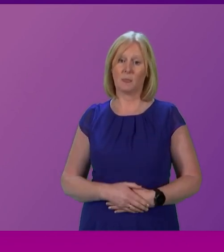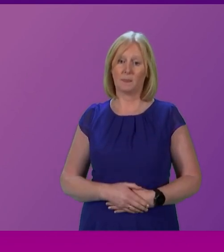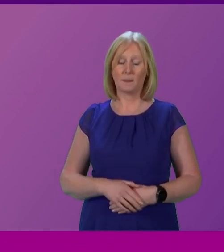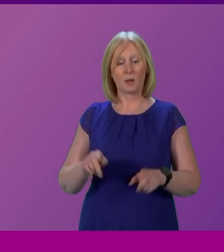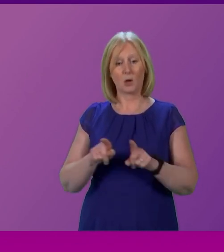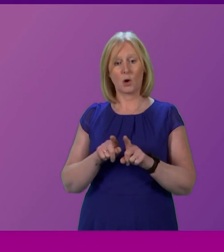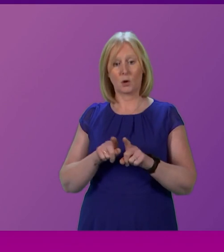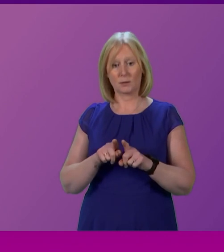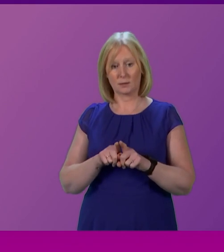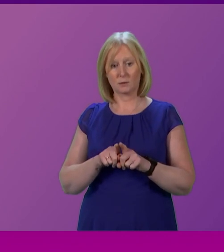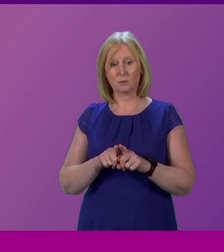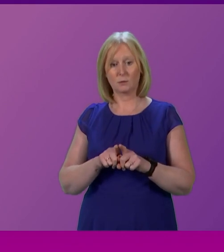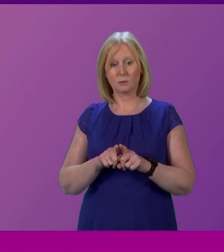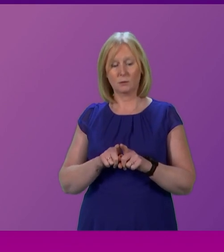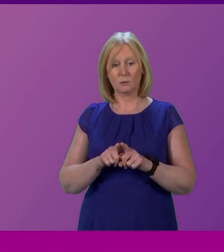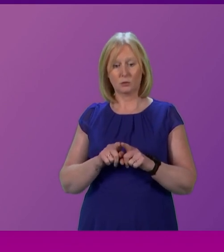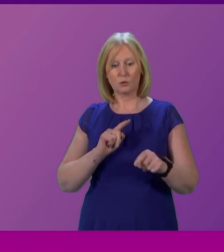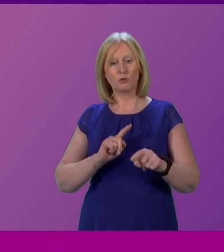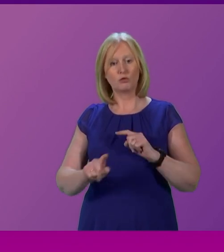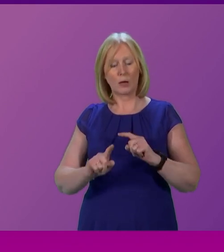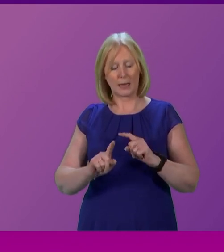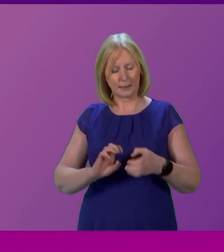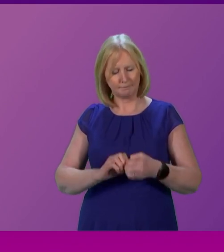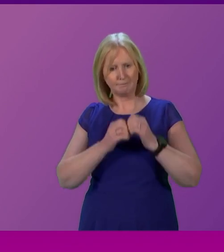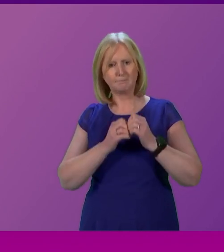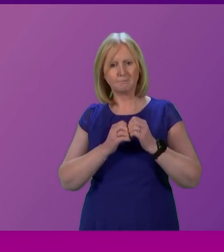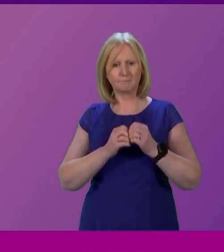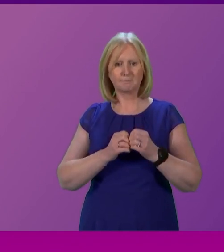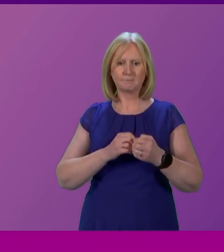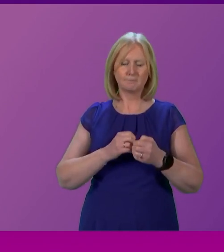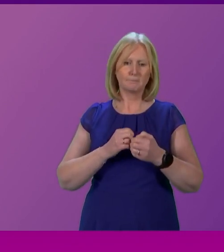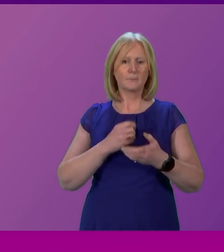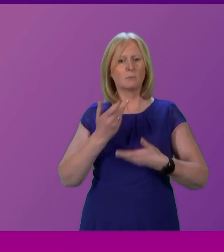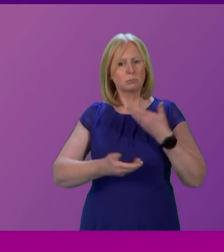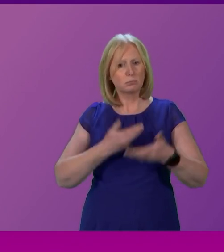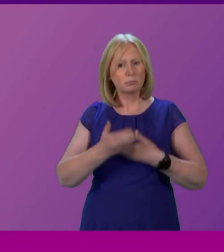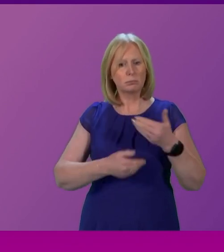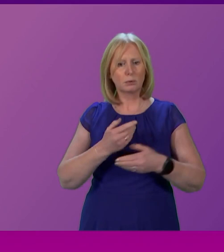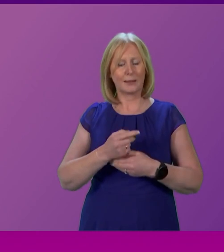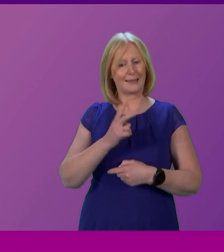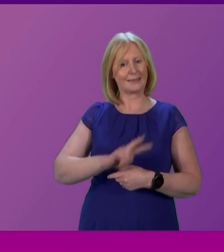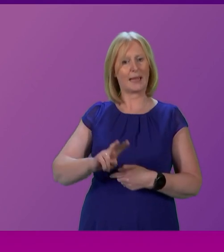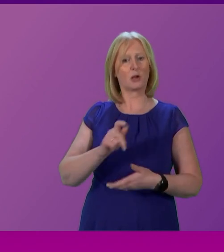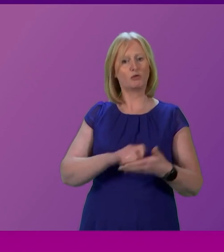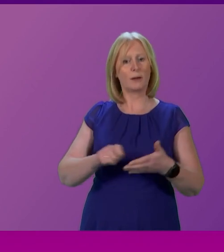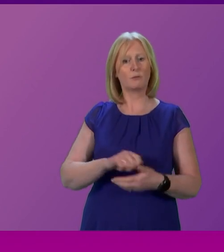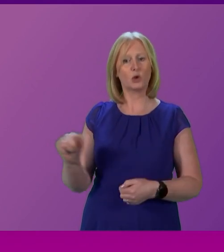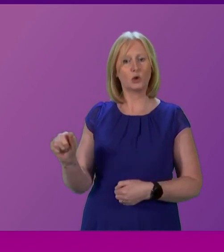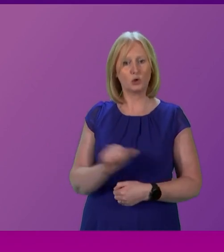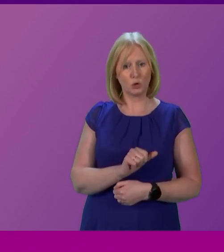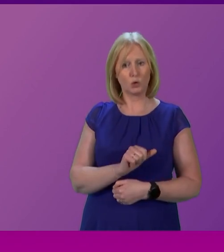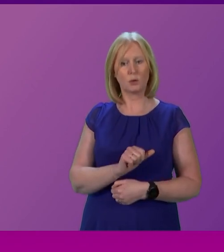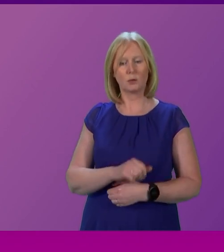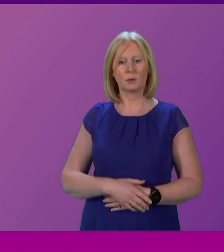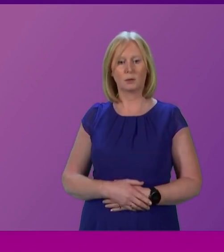Mr Mara did, to persuade, to construct a consensus around the argument that that second referendum should take place. They say